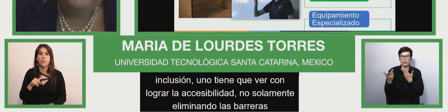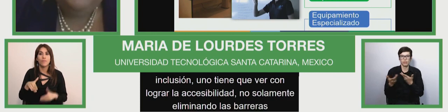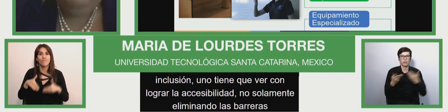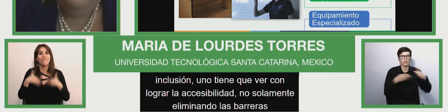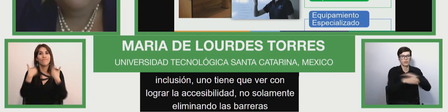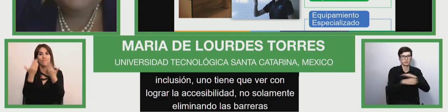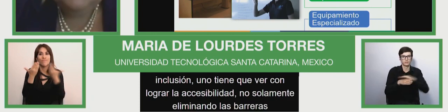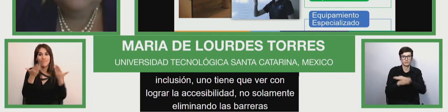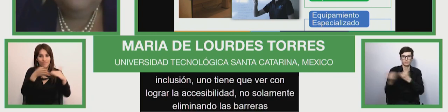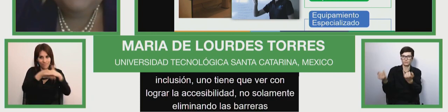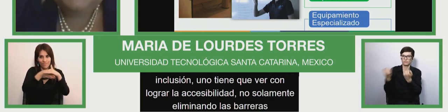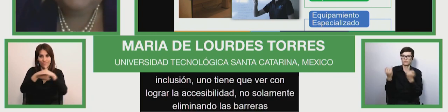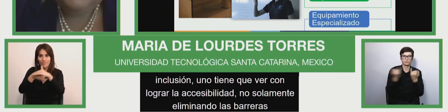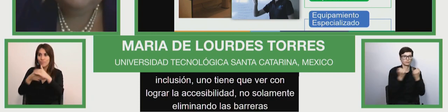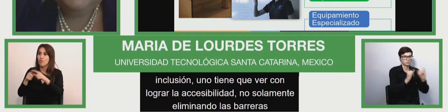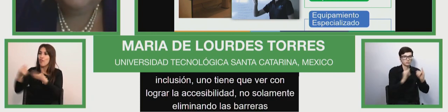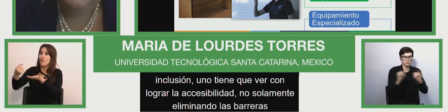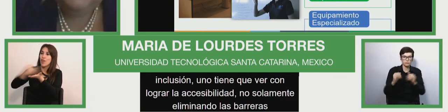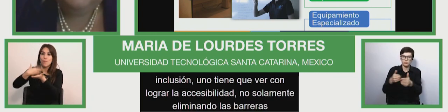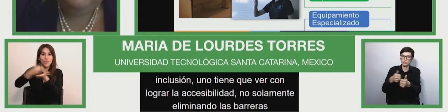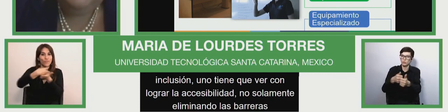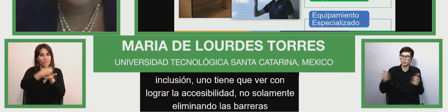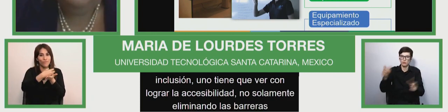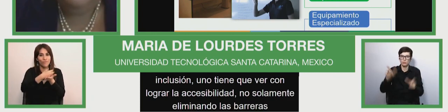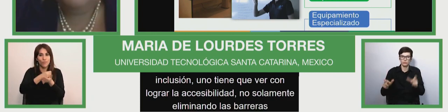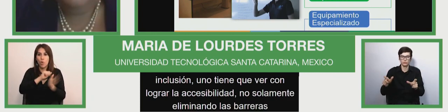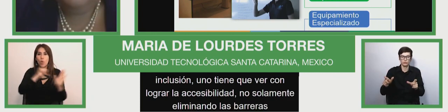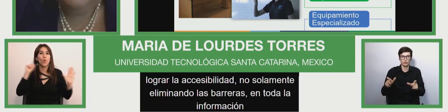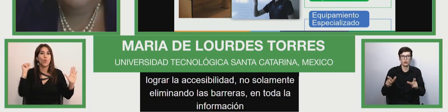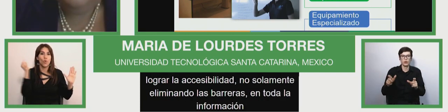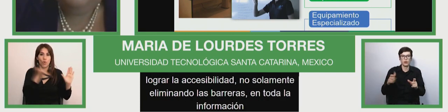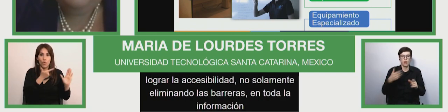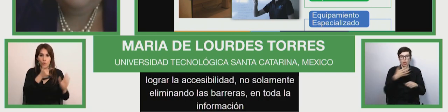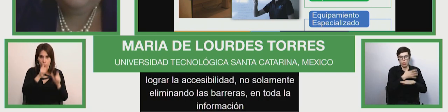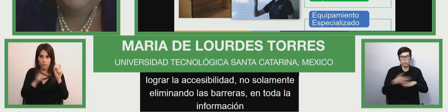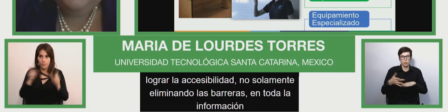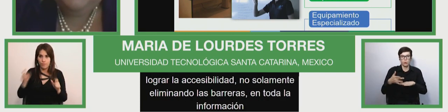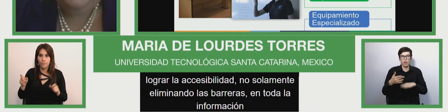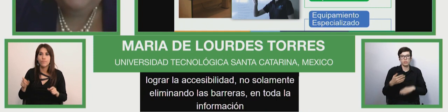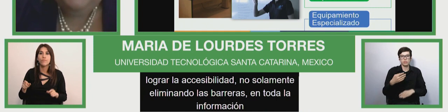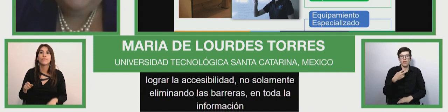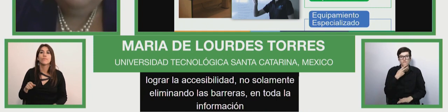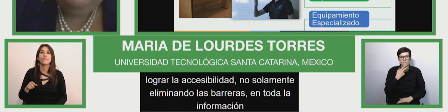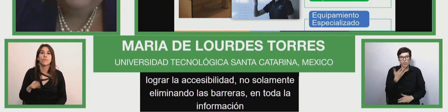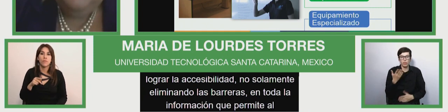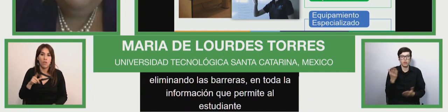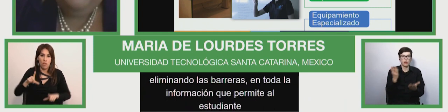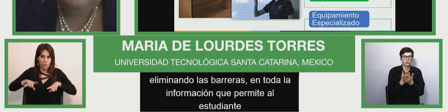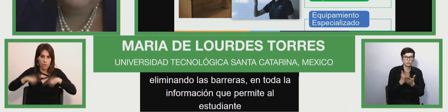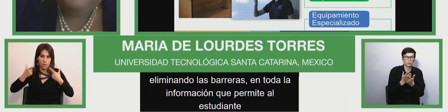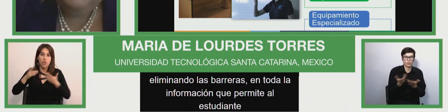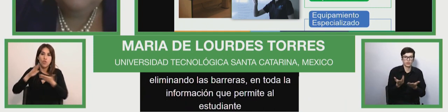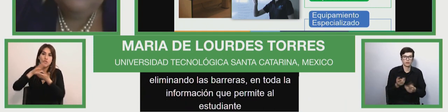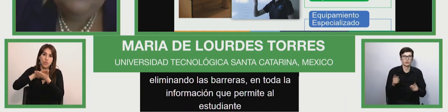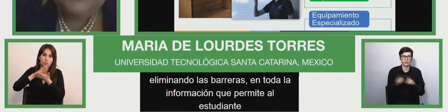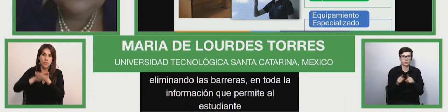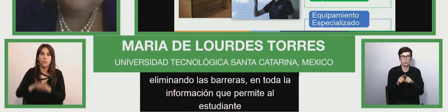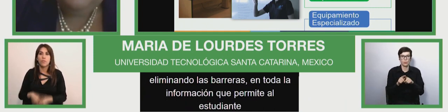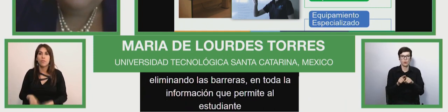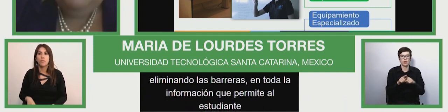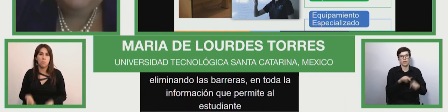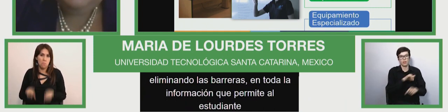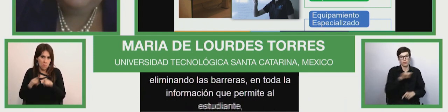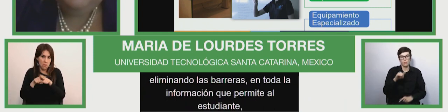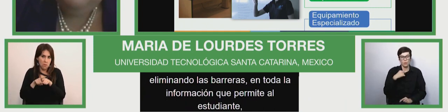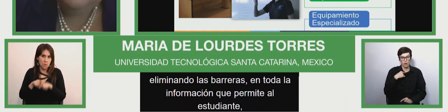to do with accessibility not only eliminating physical barriers but also giving